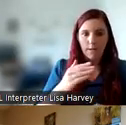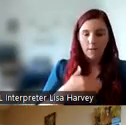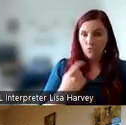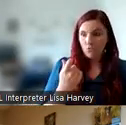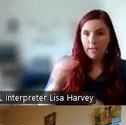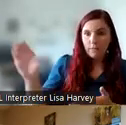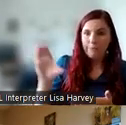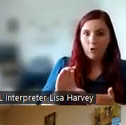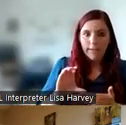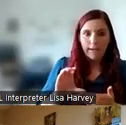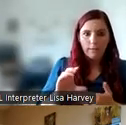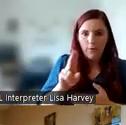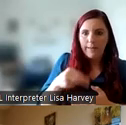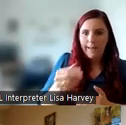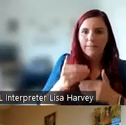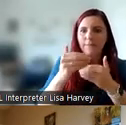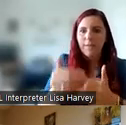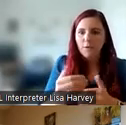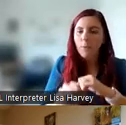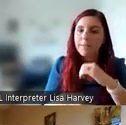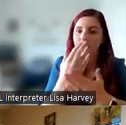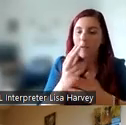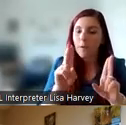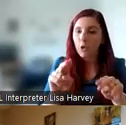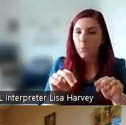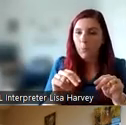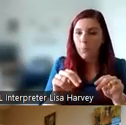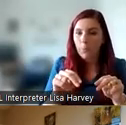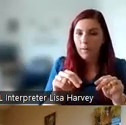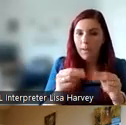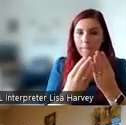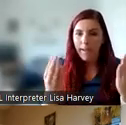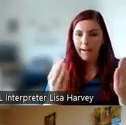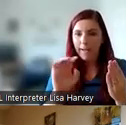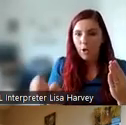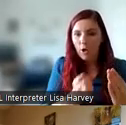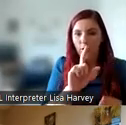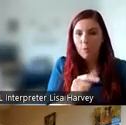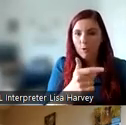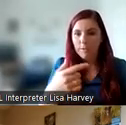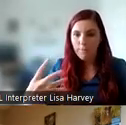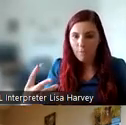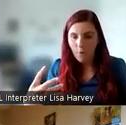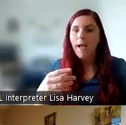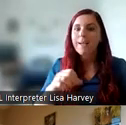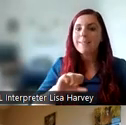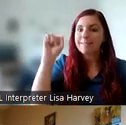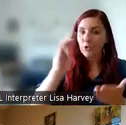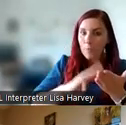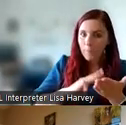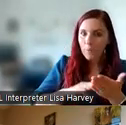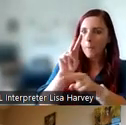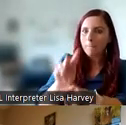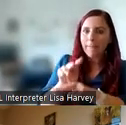move our research to the next phase. So we hope to develop a new young adult panel in early 2024 with our senior members acting as mentors to the new members.